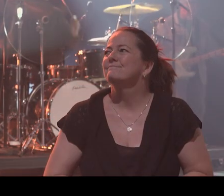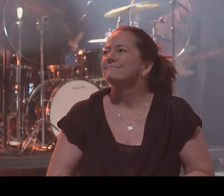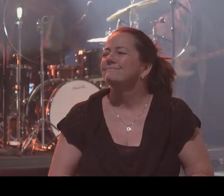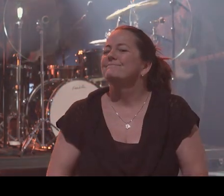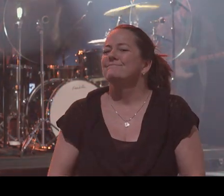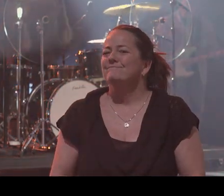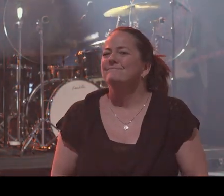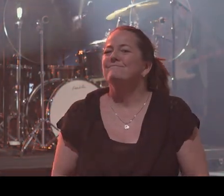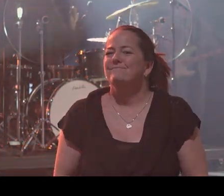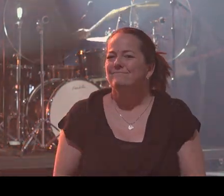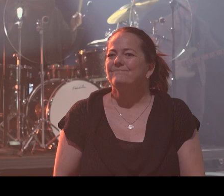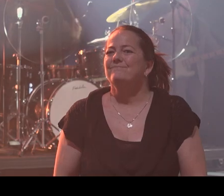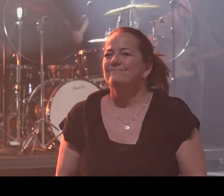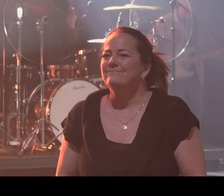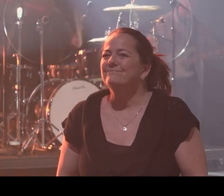We thank you, God.